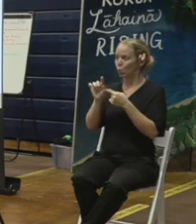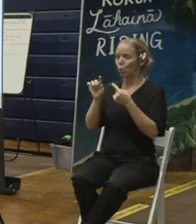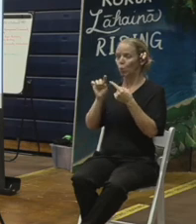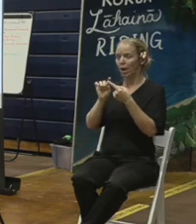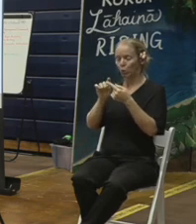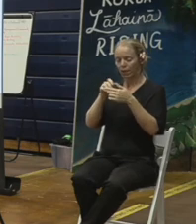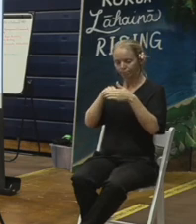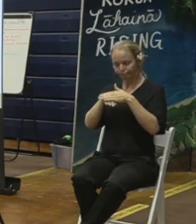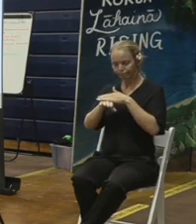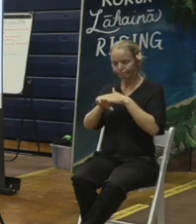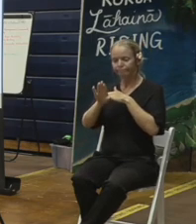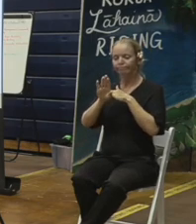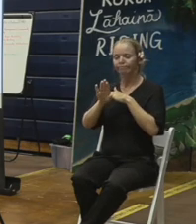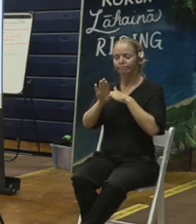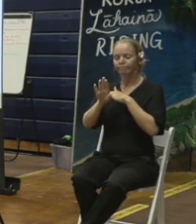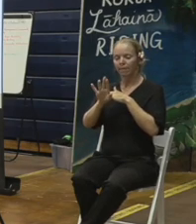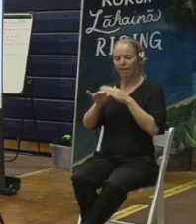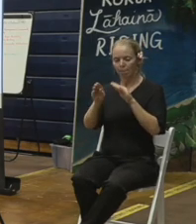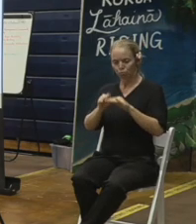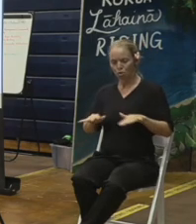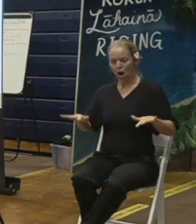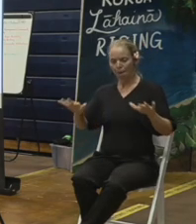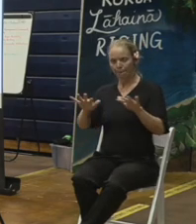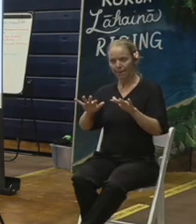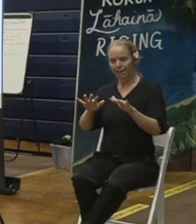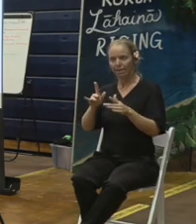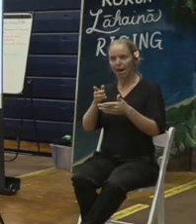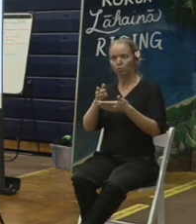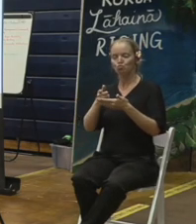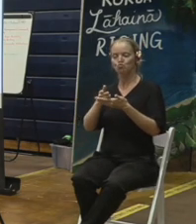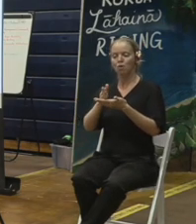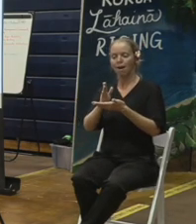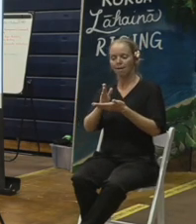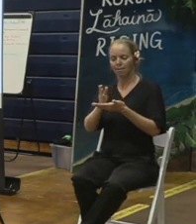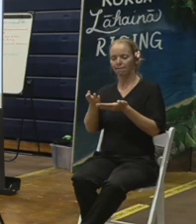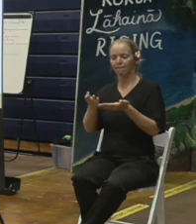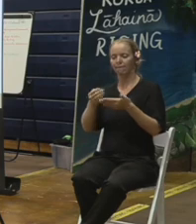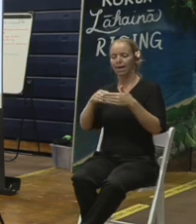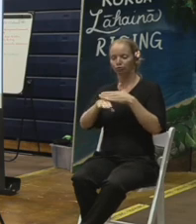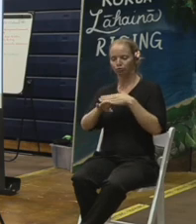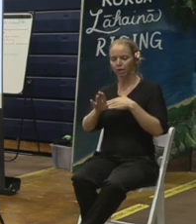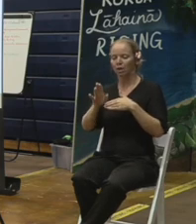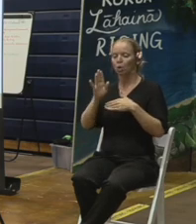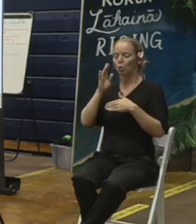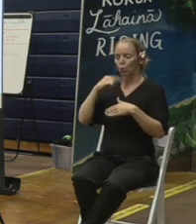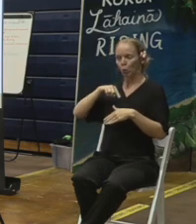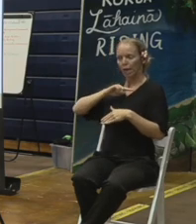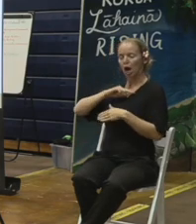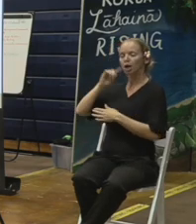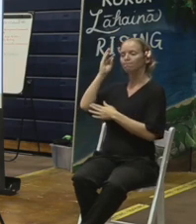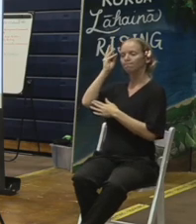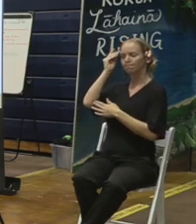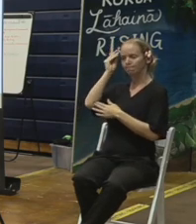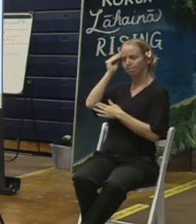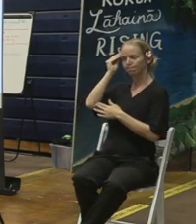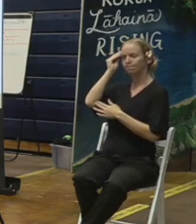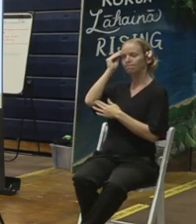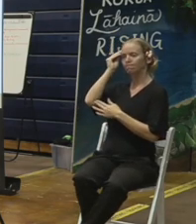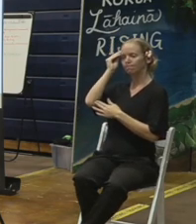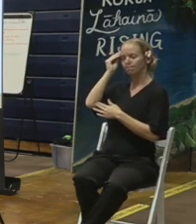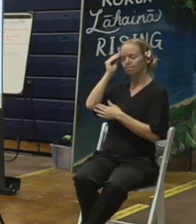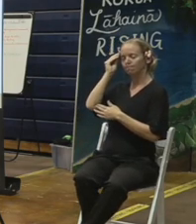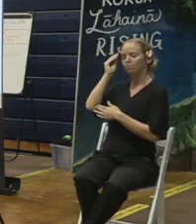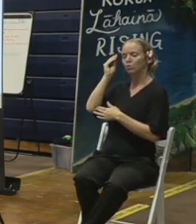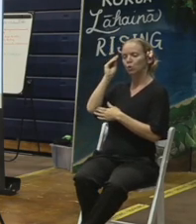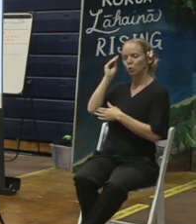the owners of that particular property, or we find something throughout the process, those individuals are there to ensure